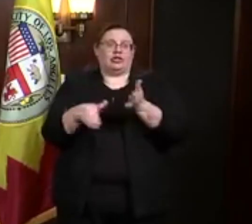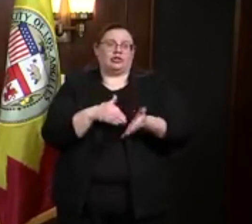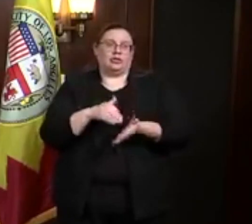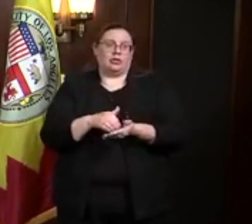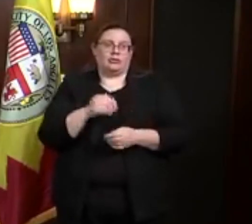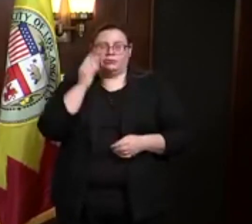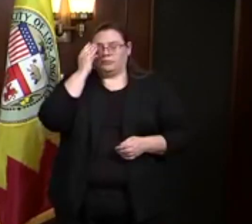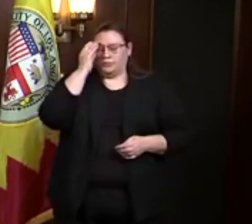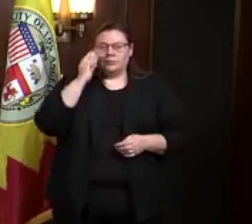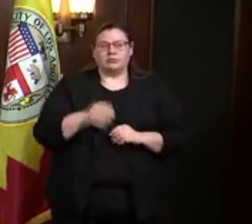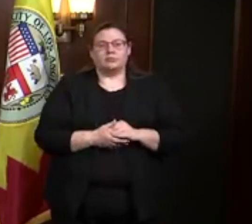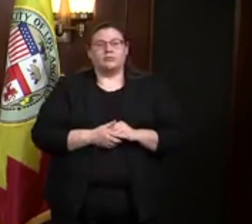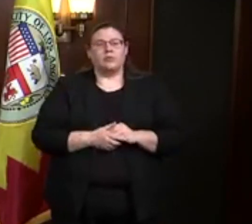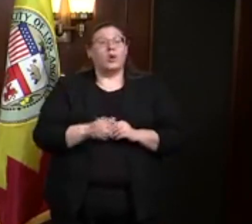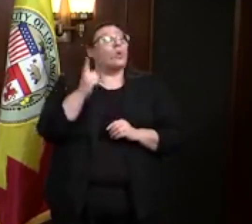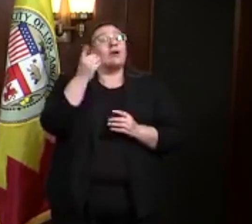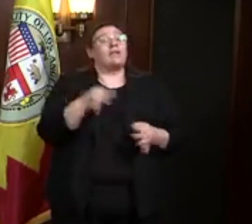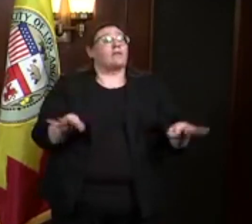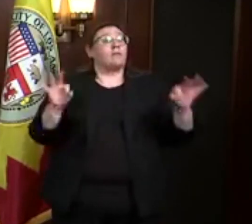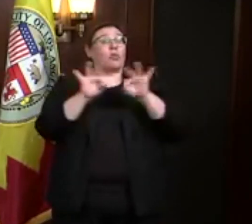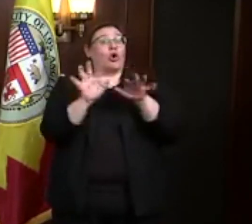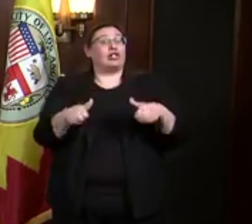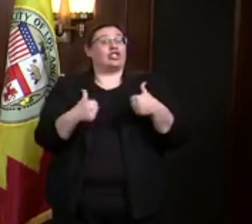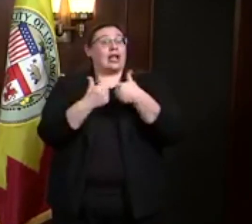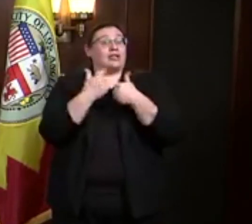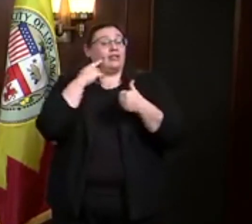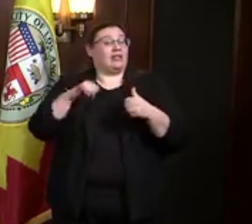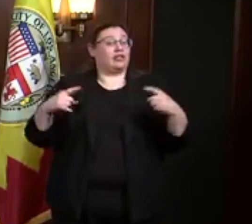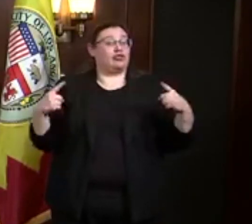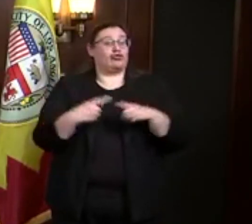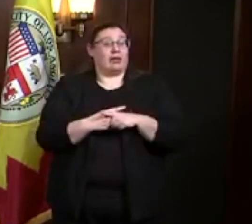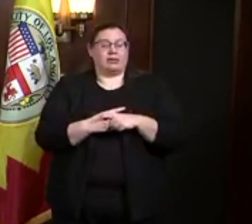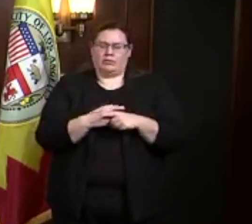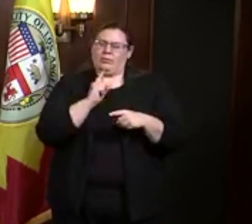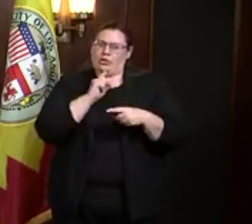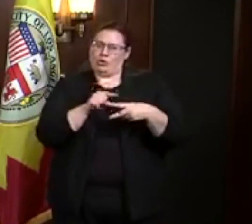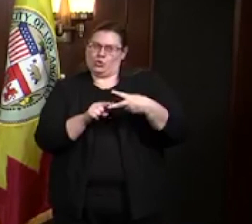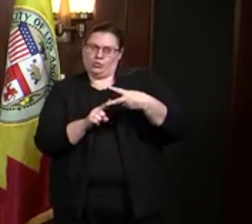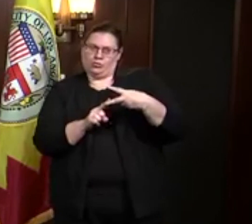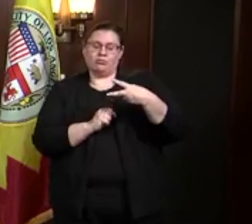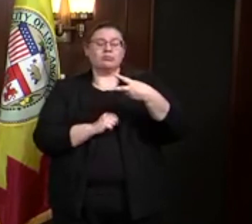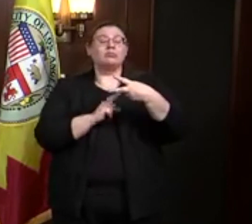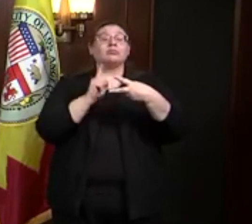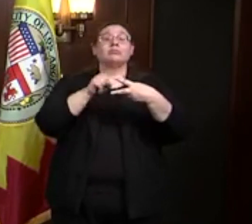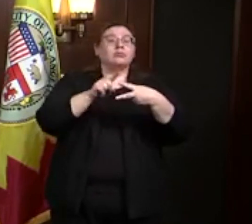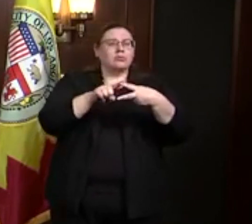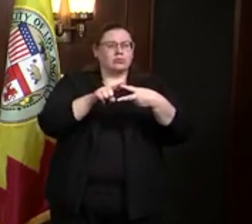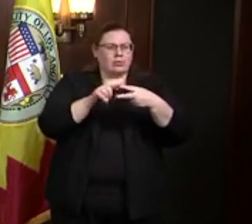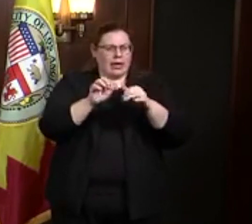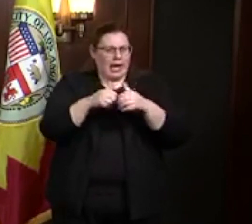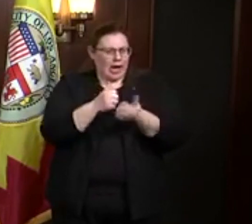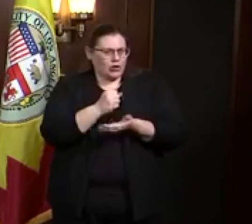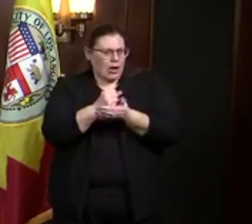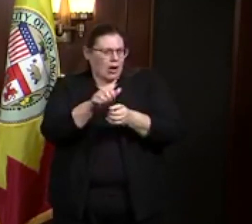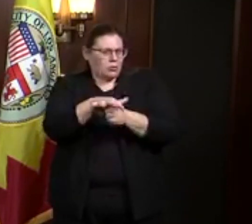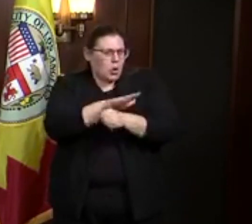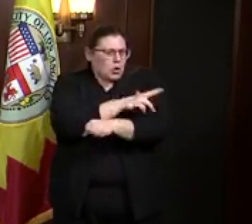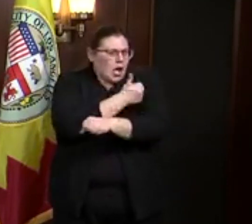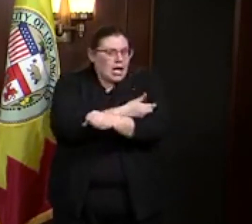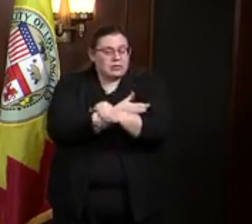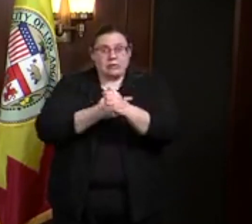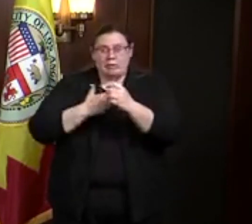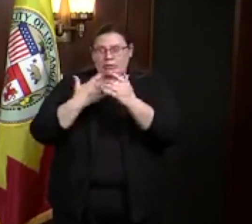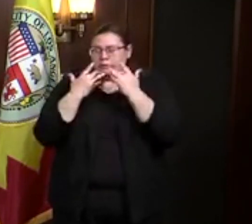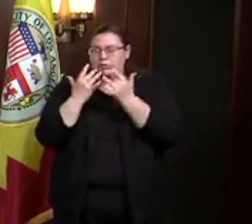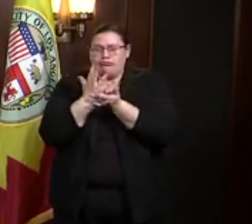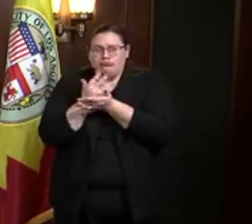One of the core challenges we face in this crisis is twofold. First, how do we help local hospitals that are quickly running out